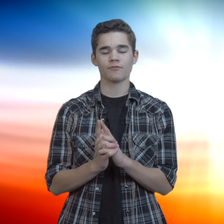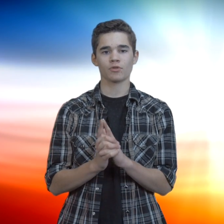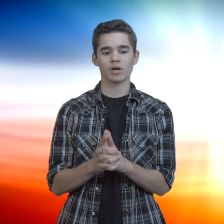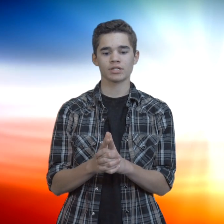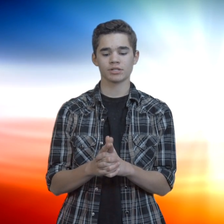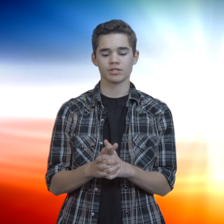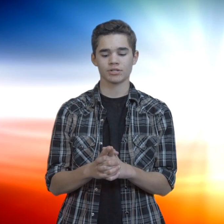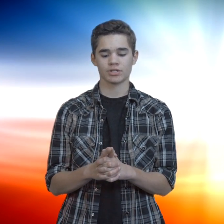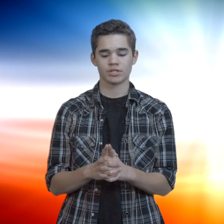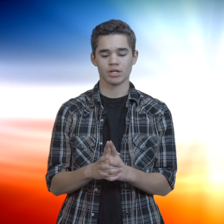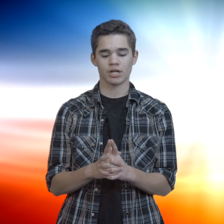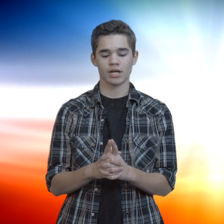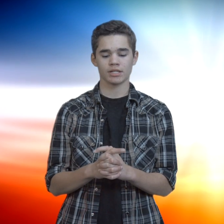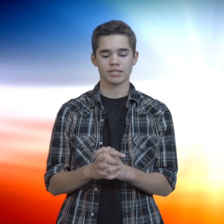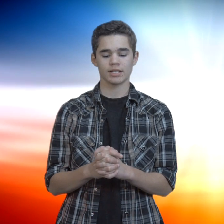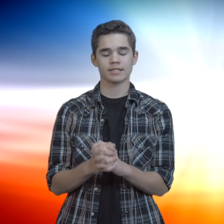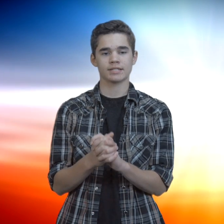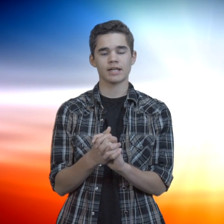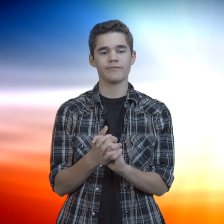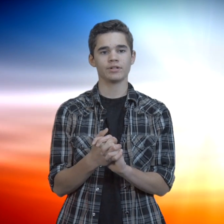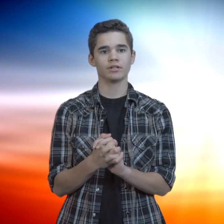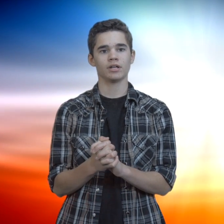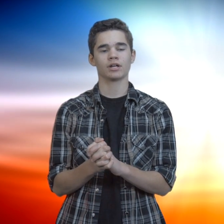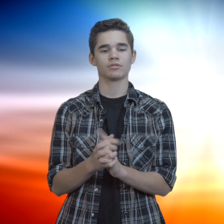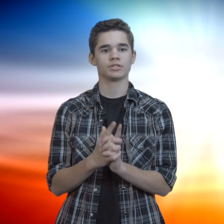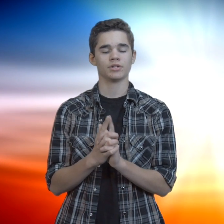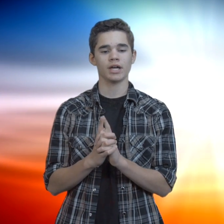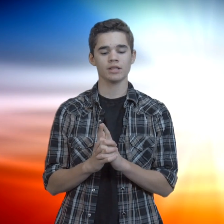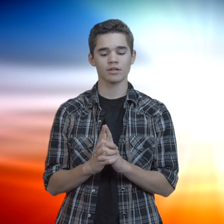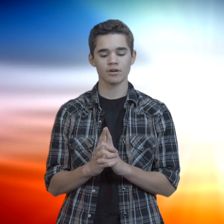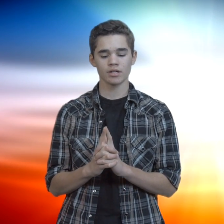for the wrestlers tonight is at 7 and it goes to 8.30.